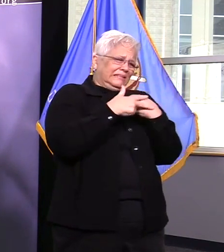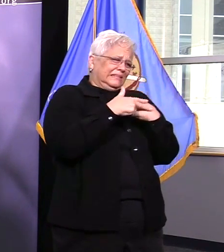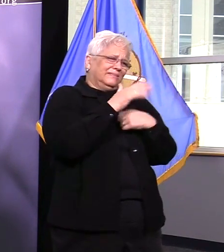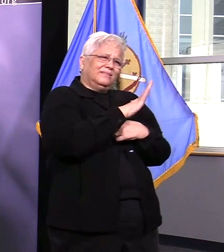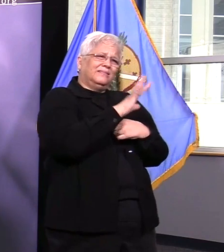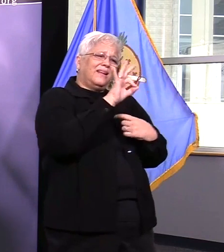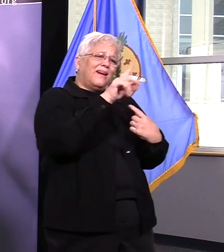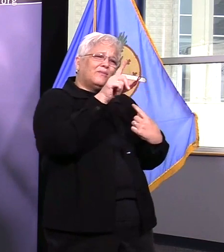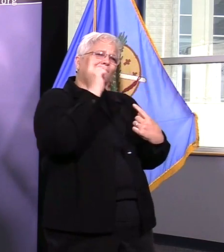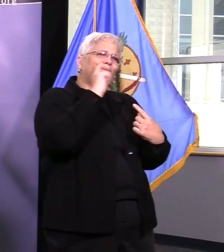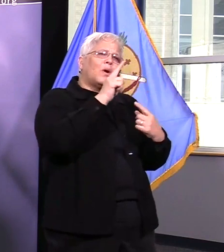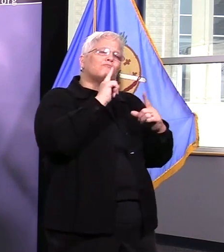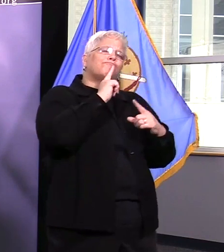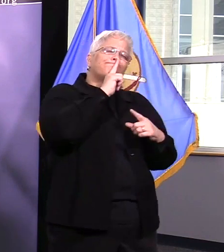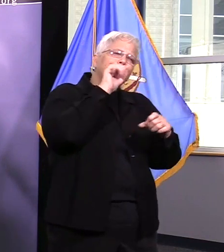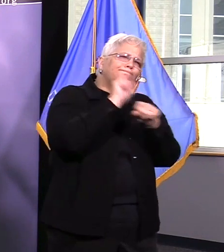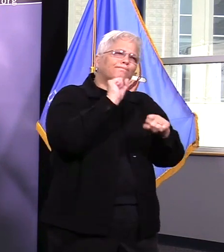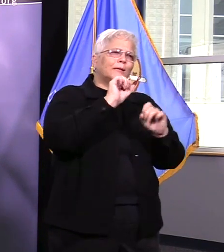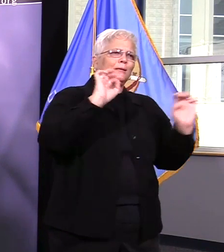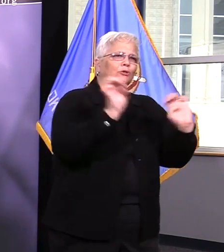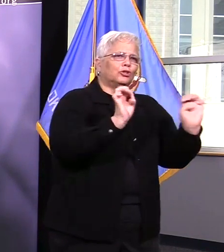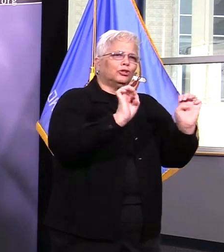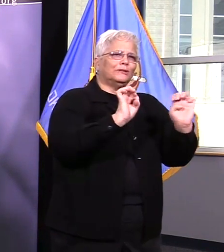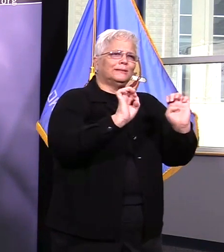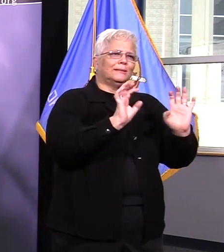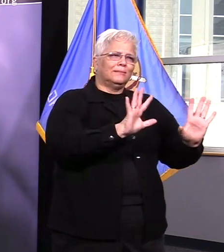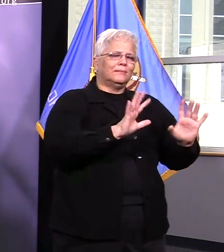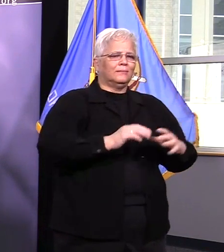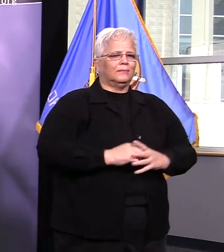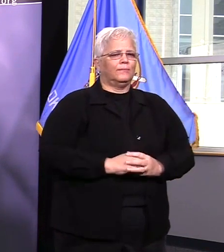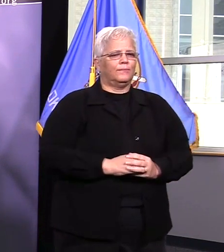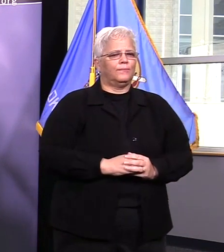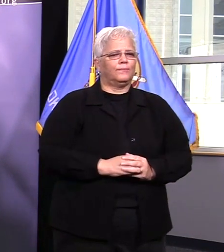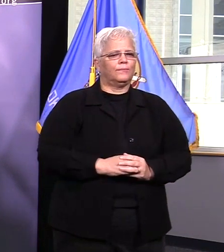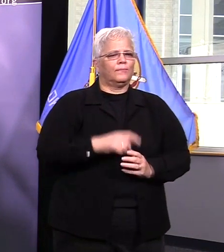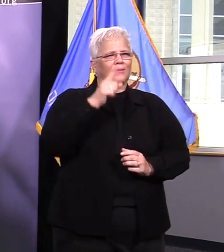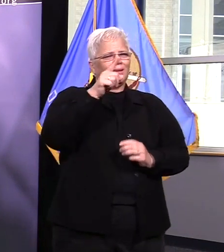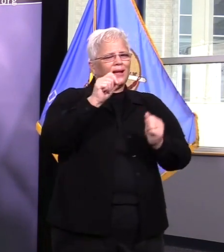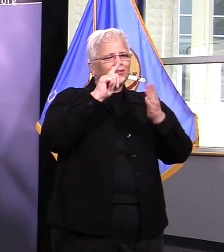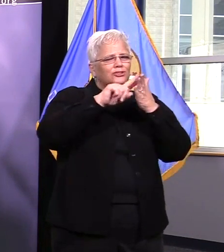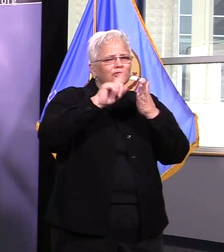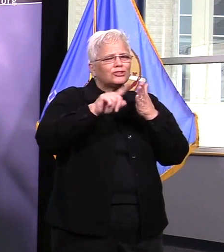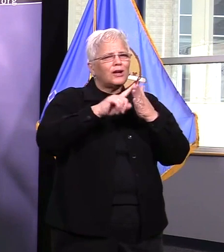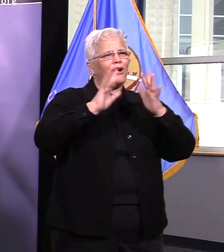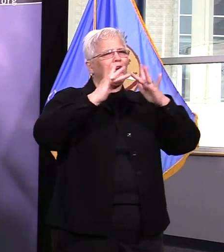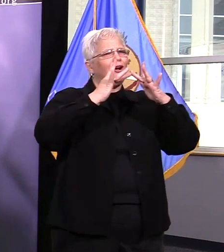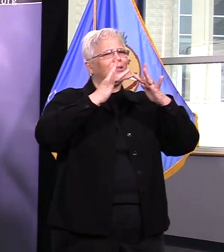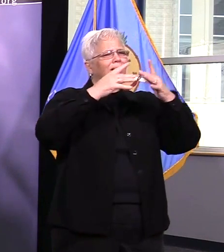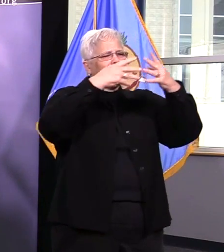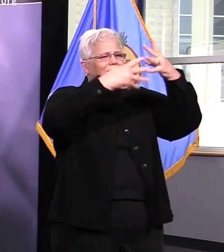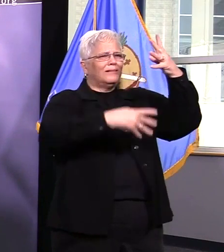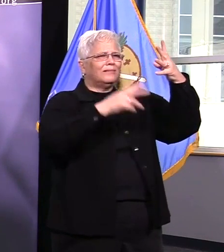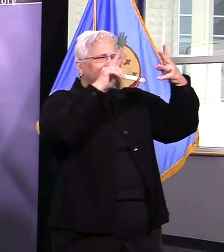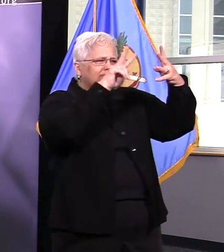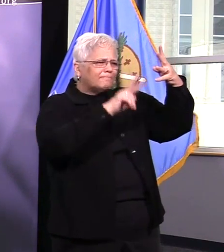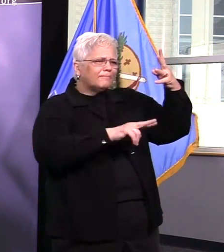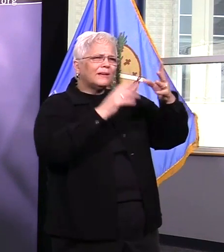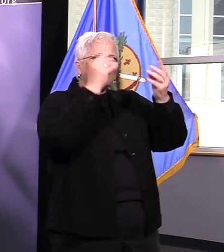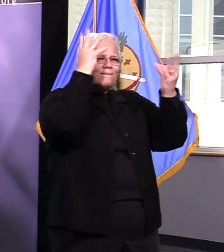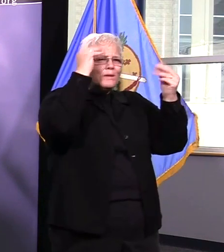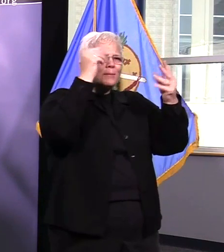.org and we also have the ability to do reports via a telephone reporting officer